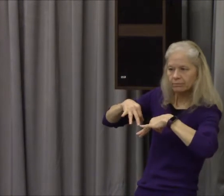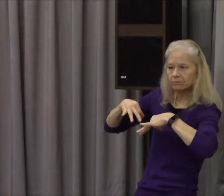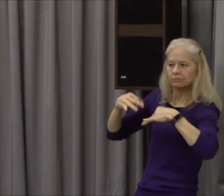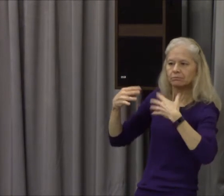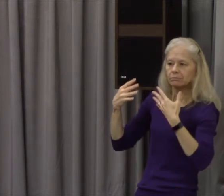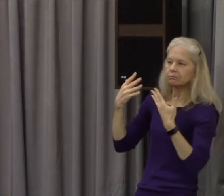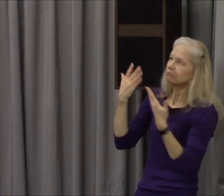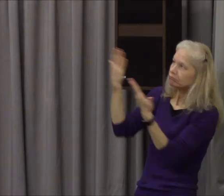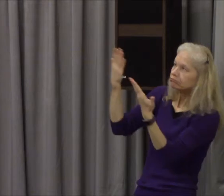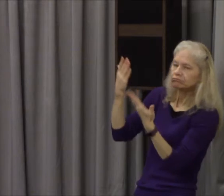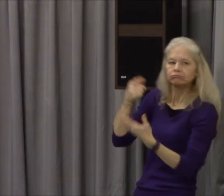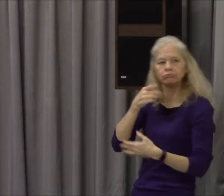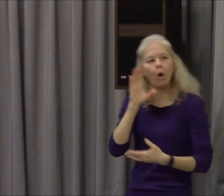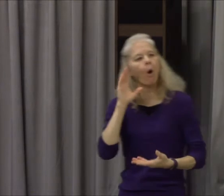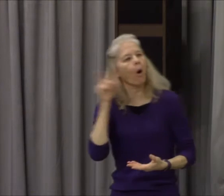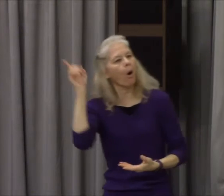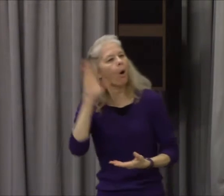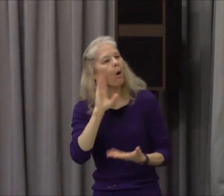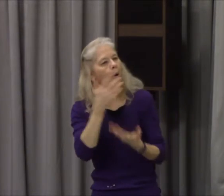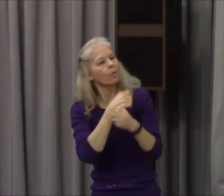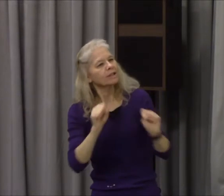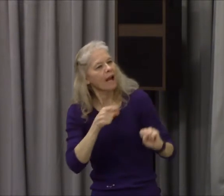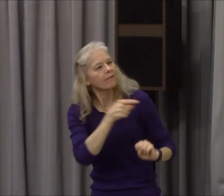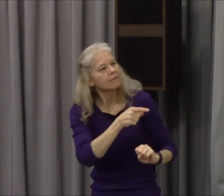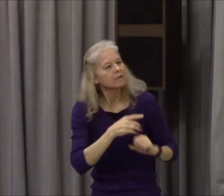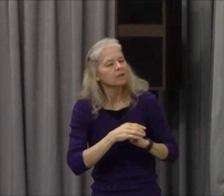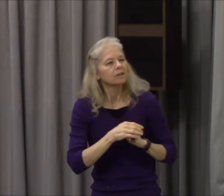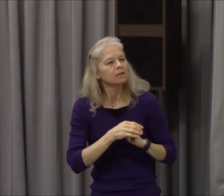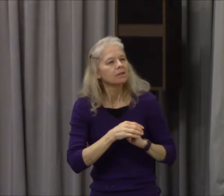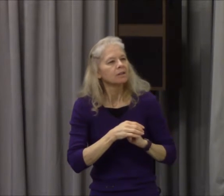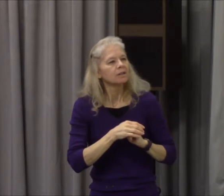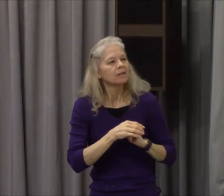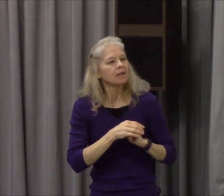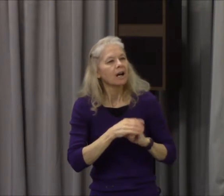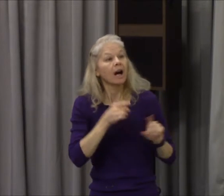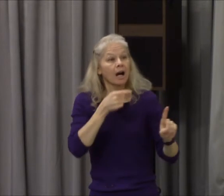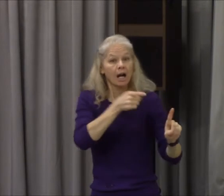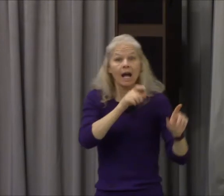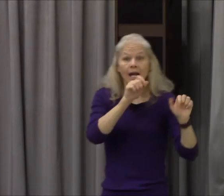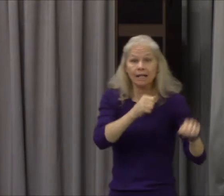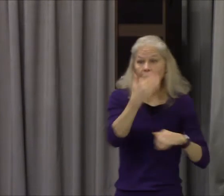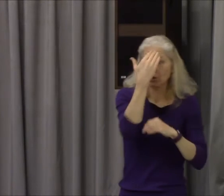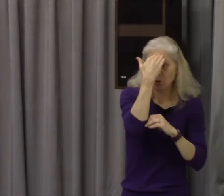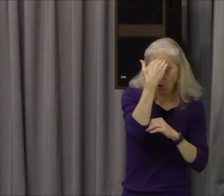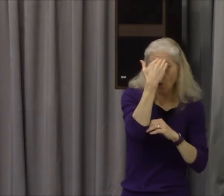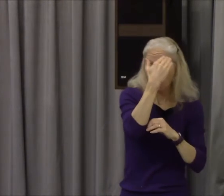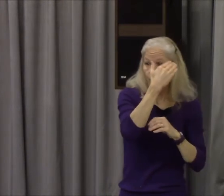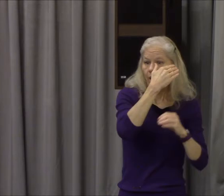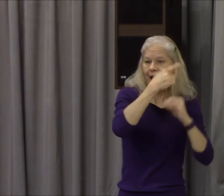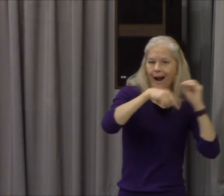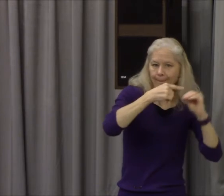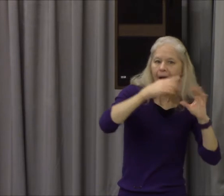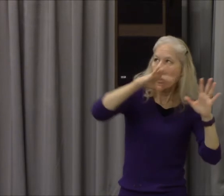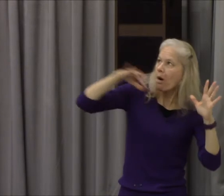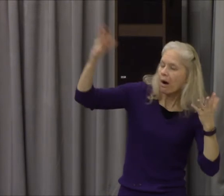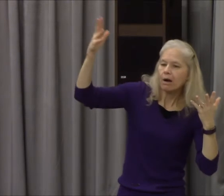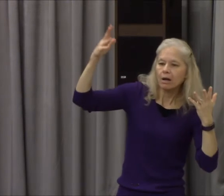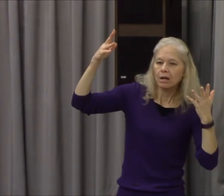your heart doesn't it leaves a mark on your heart it's a changed life for whom he did foreknow what